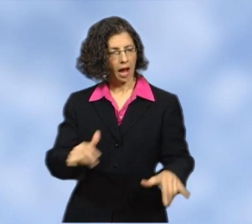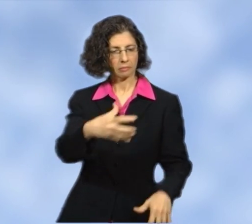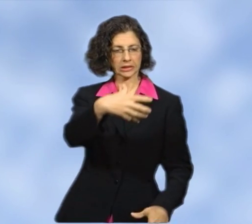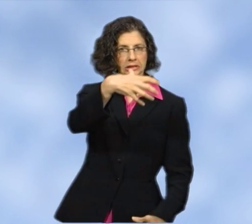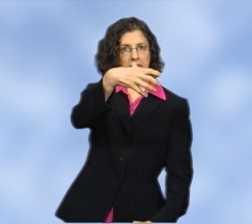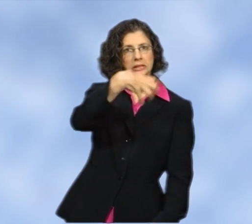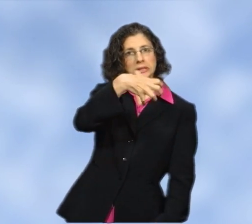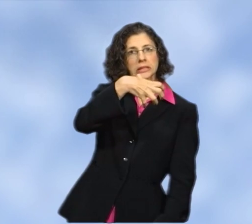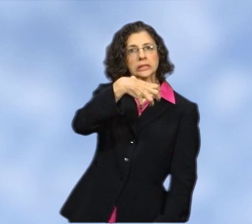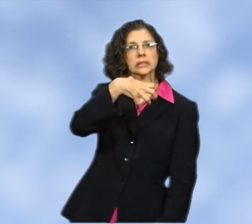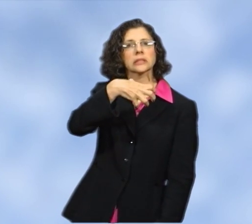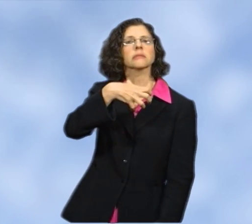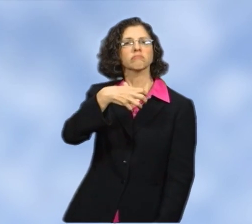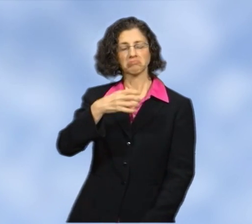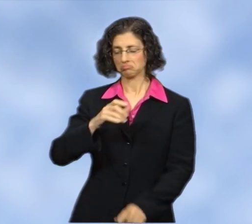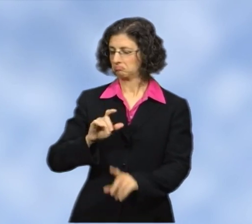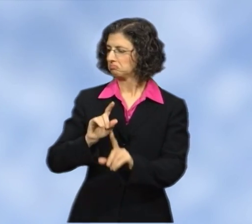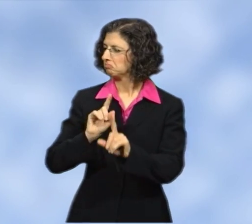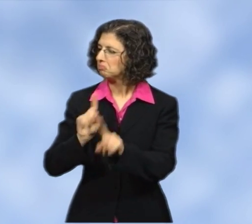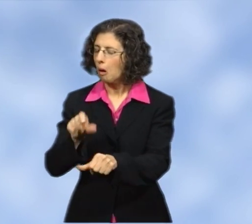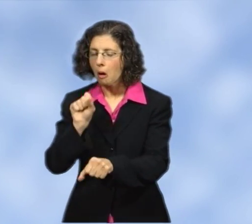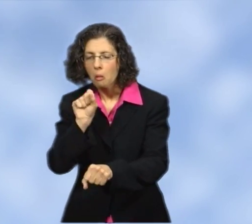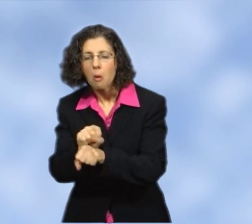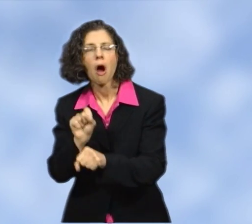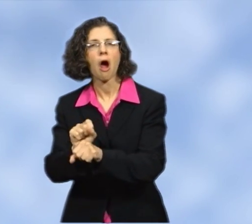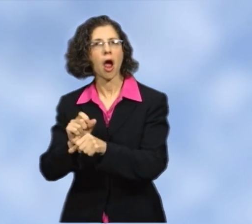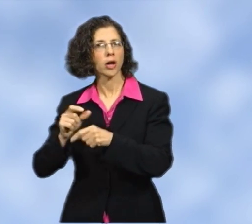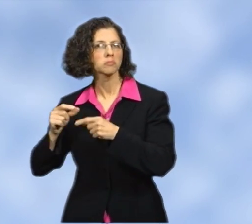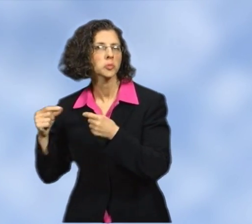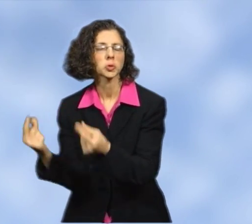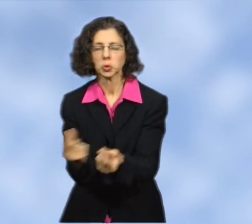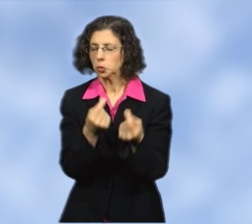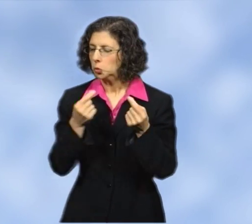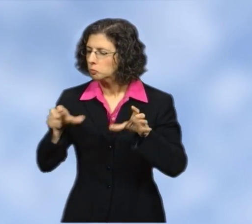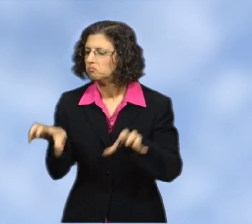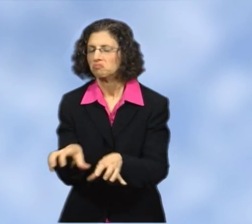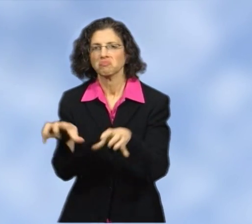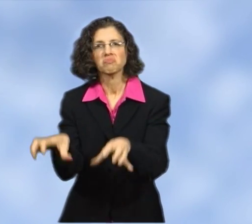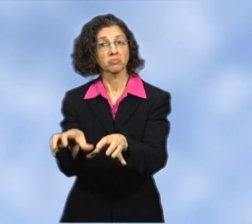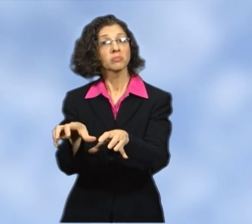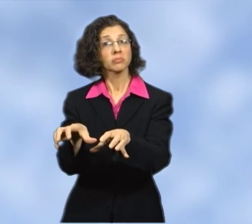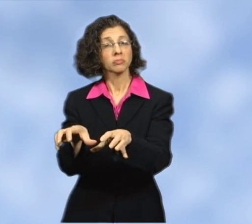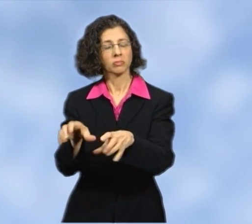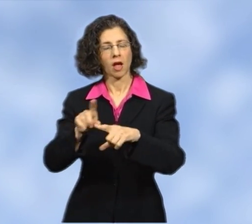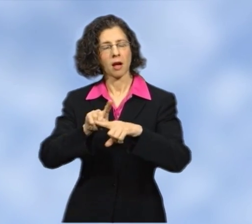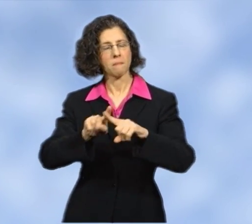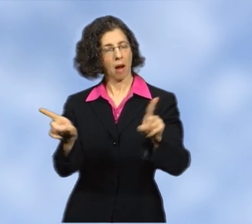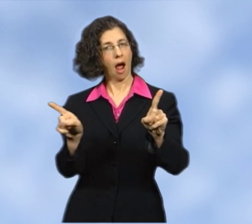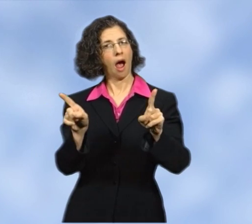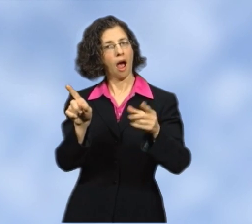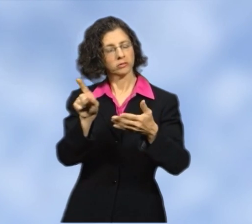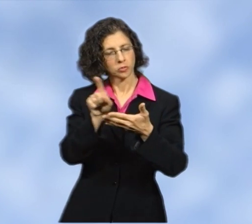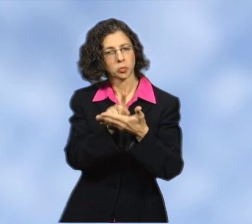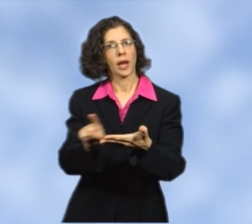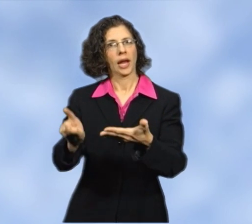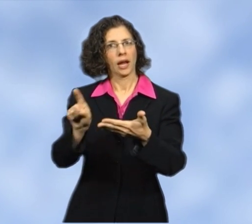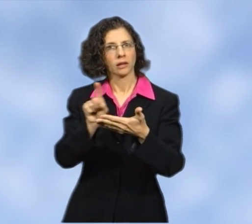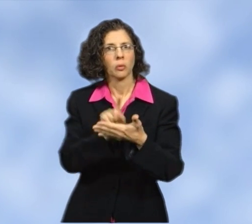Although women are able to continue regular activities during radiation treatment, many report